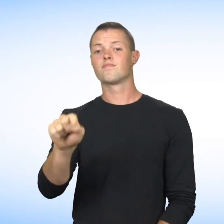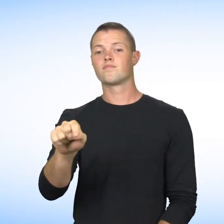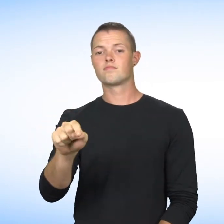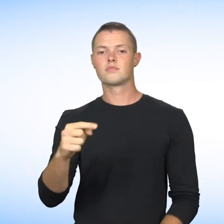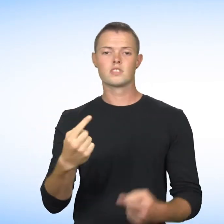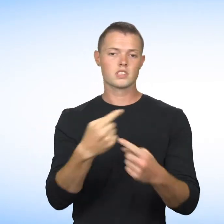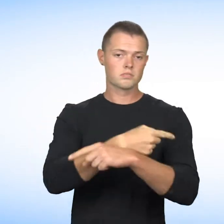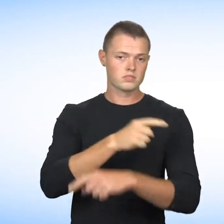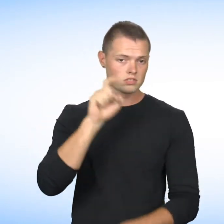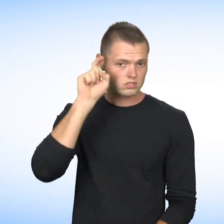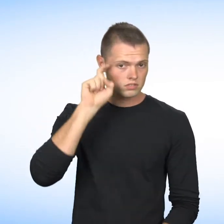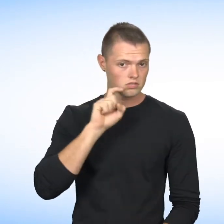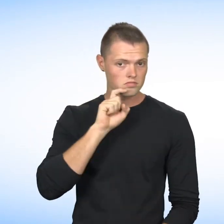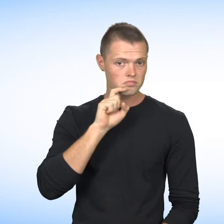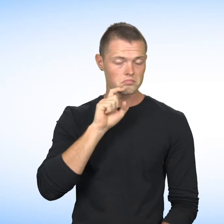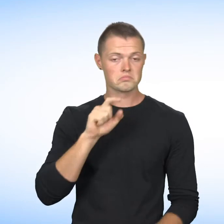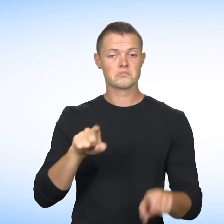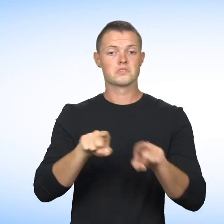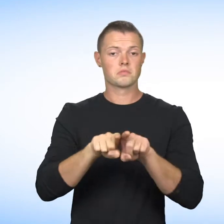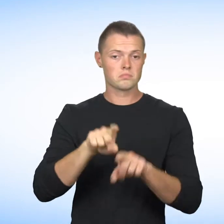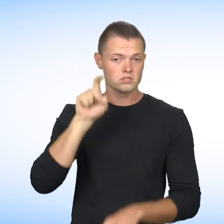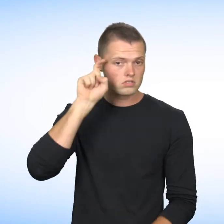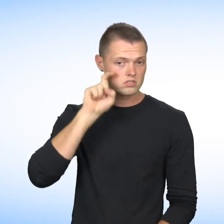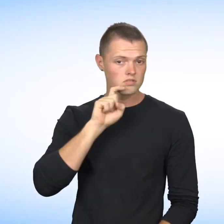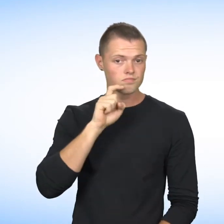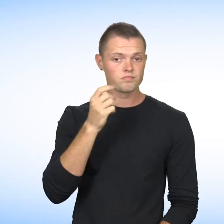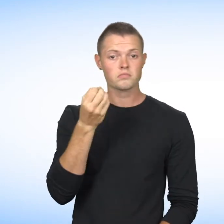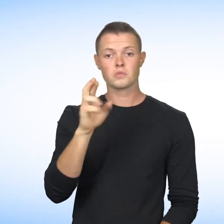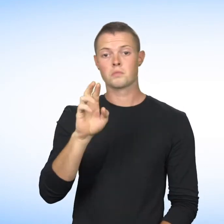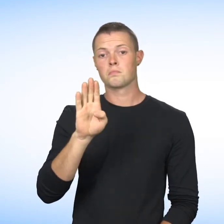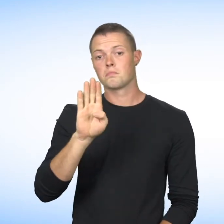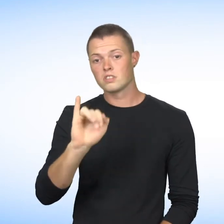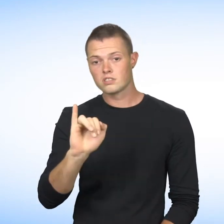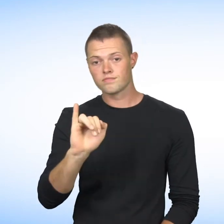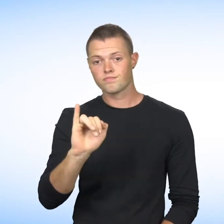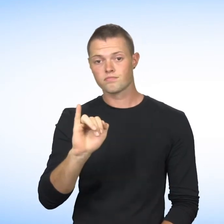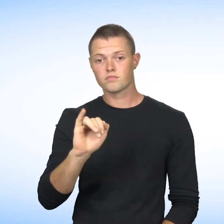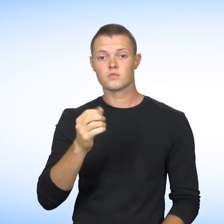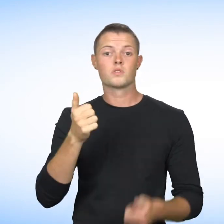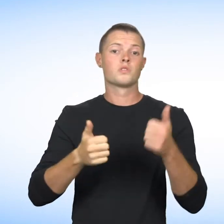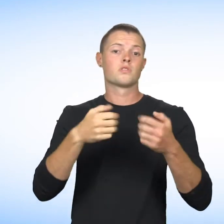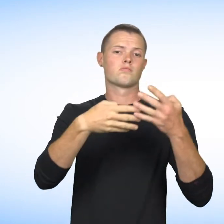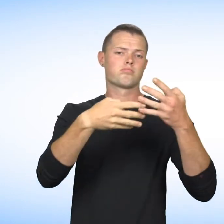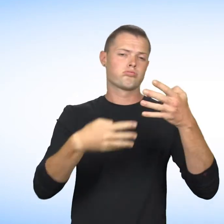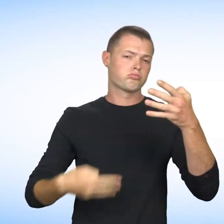sexual attraction towards individuals of the opposite sex, the same sex, or more than one sex.